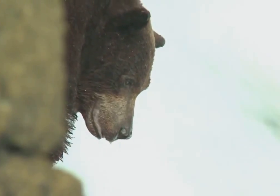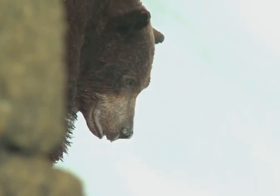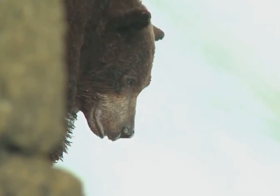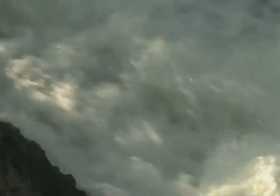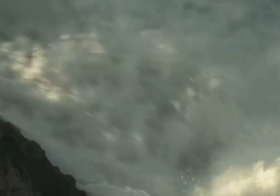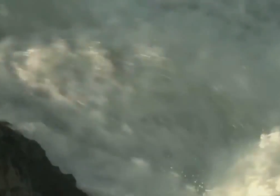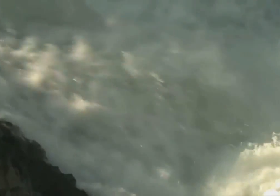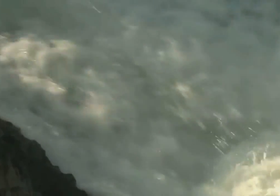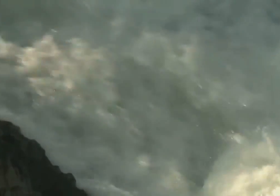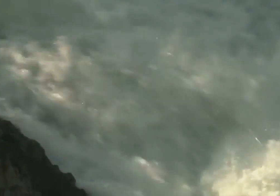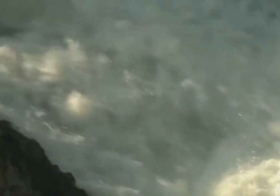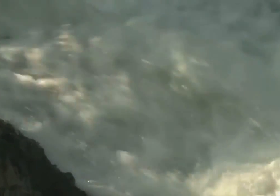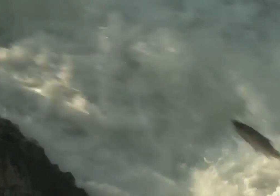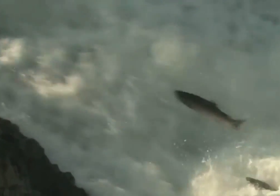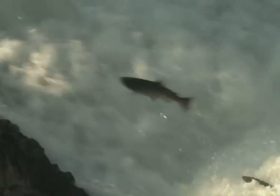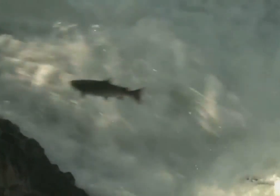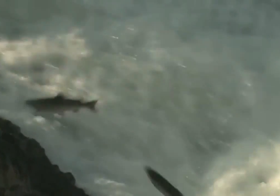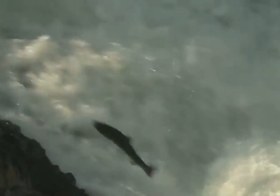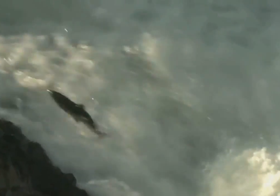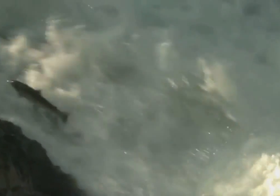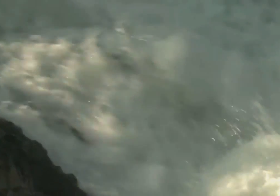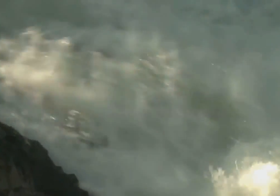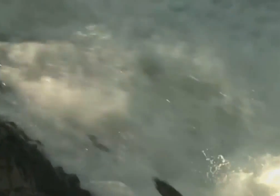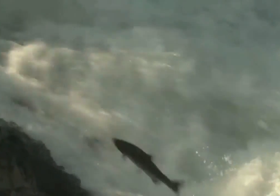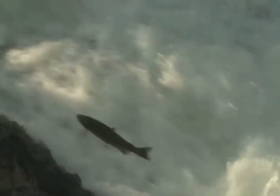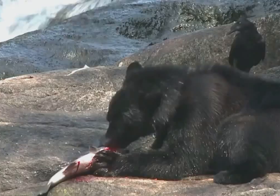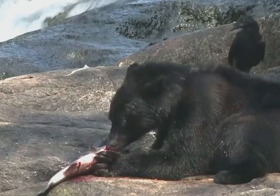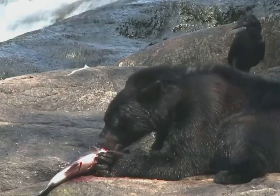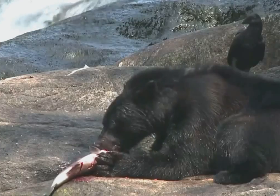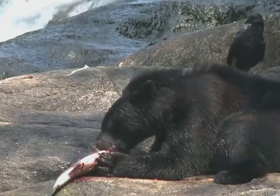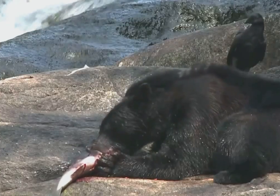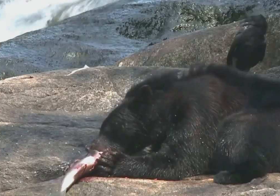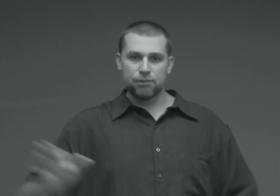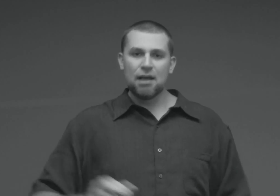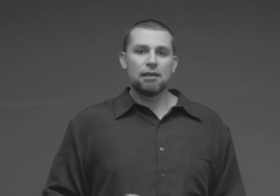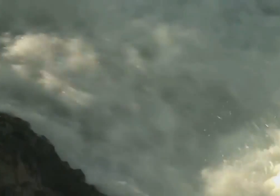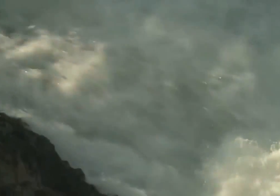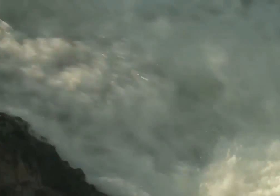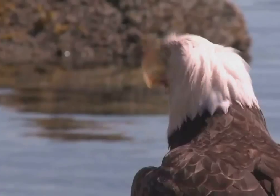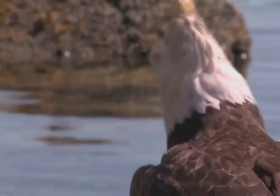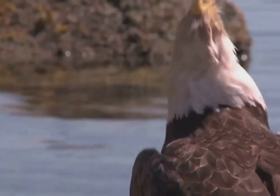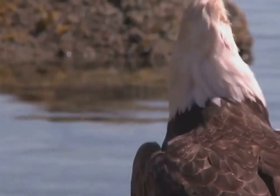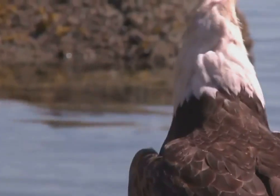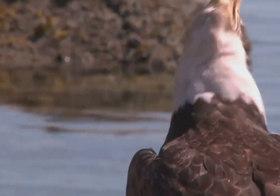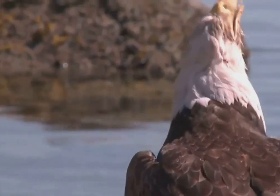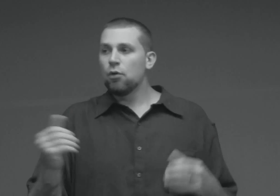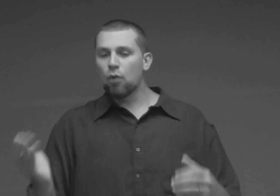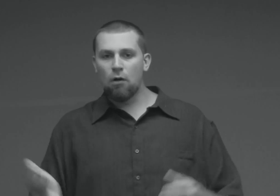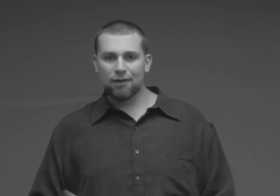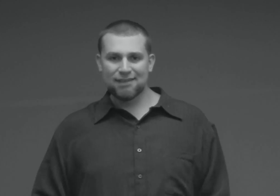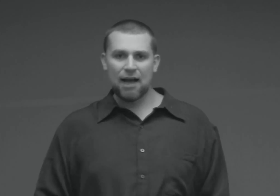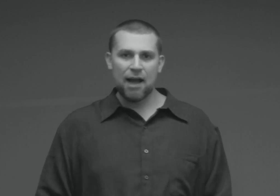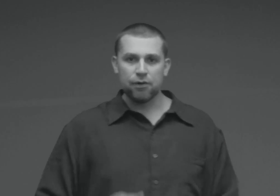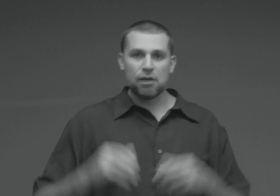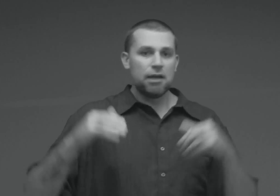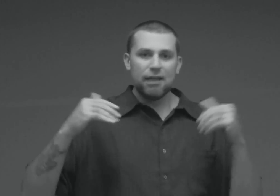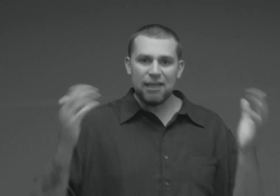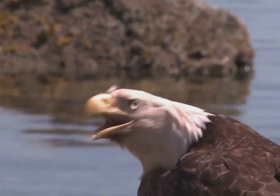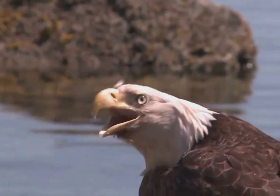We will be able to live in victory over sin in all its forms, like bad attitudes, wrong desires, evil